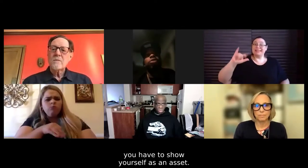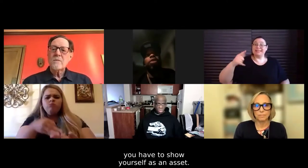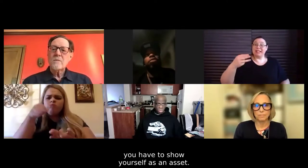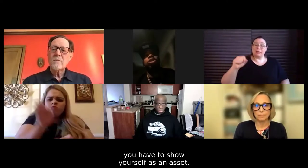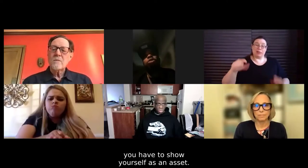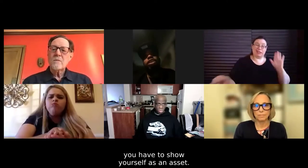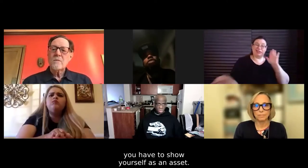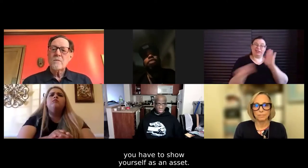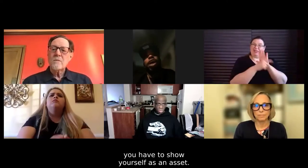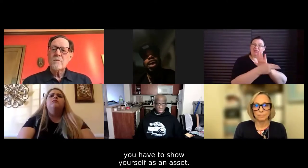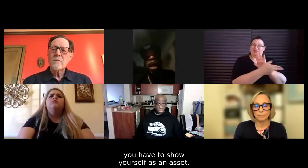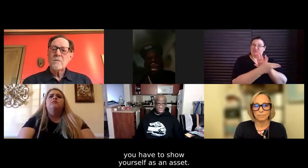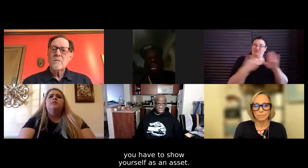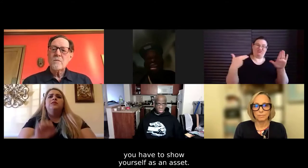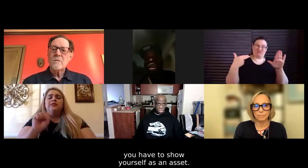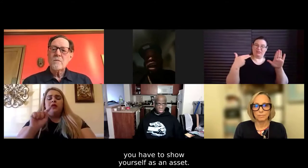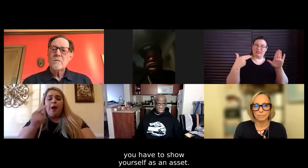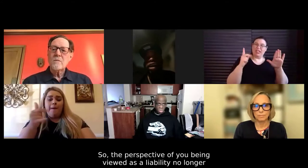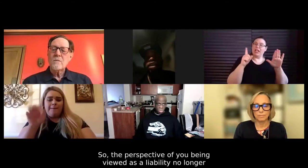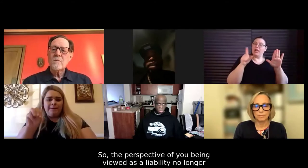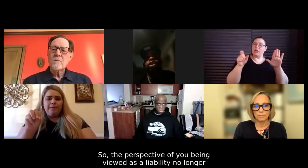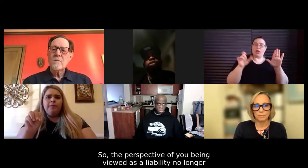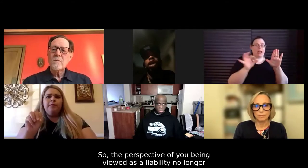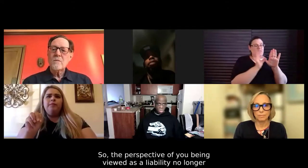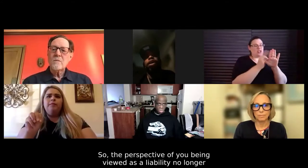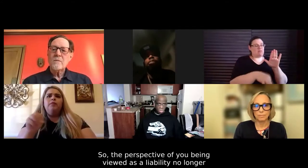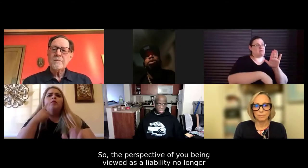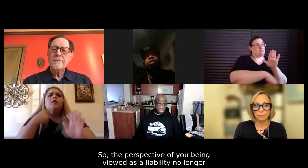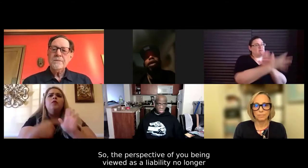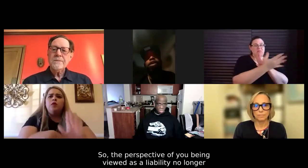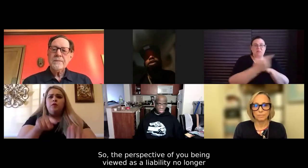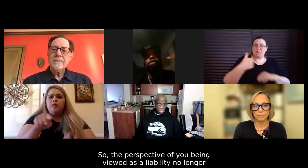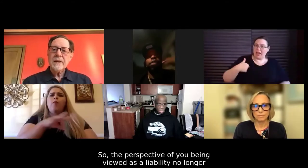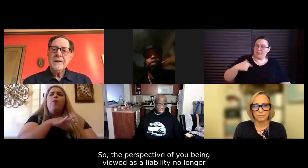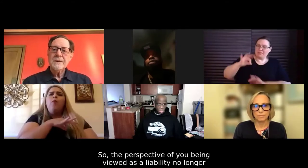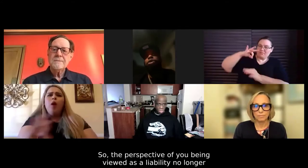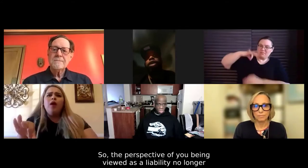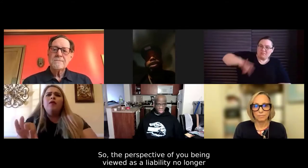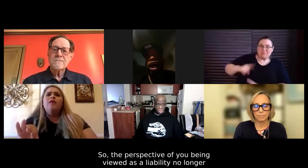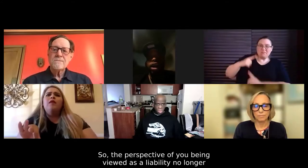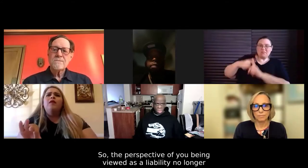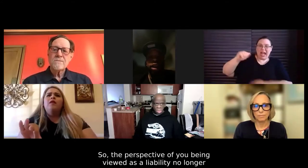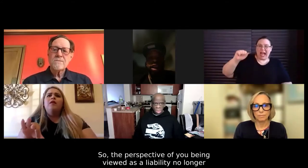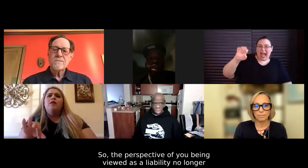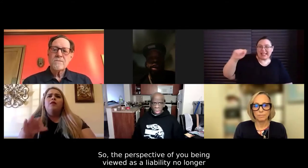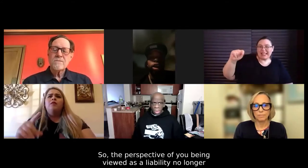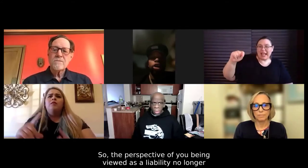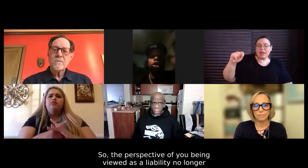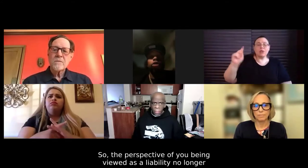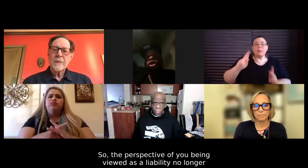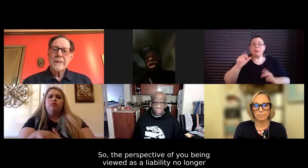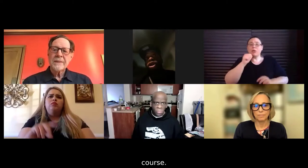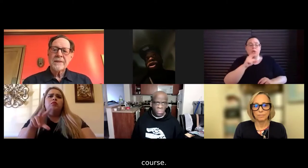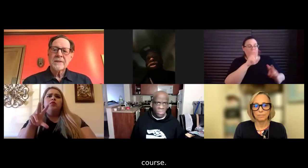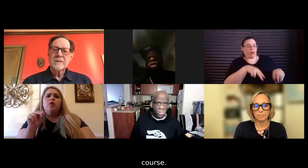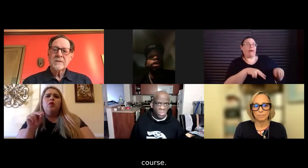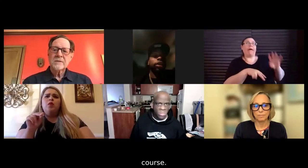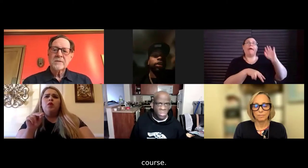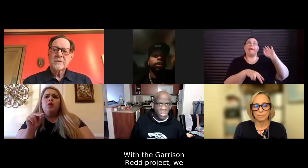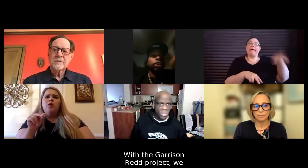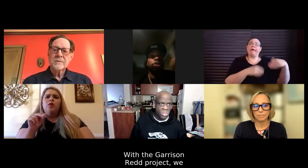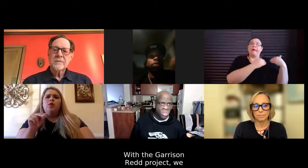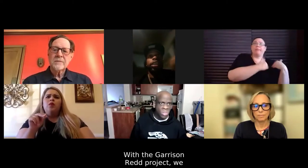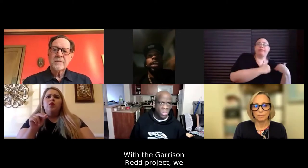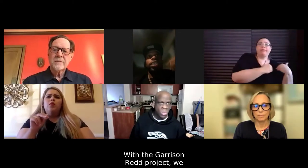you have to show yourself as an asset. And so that way, the perspective of being viewed as a liability no longer occurs.